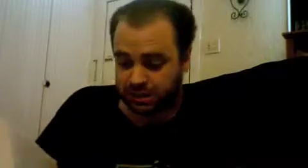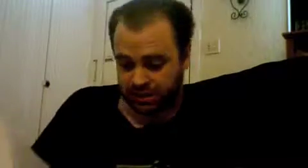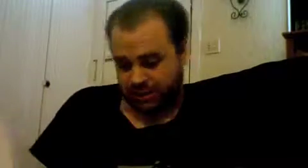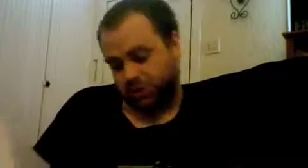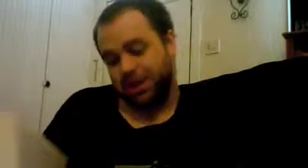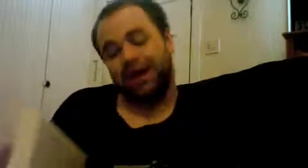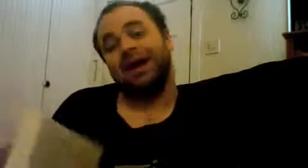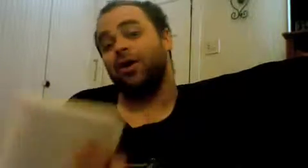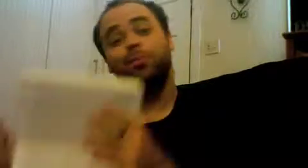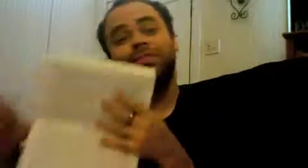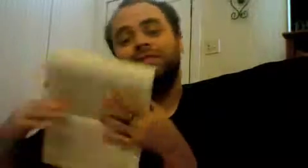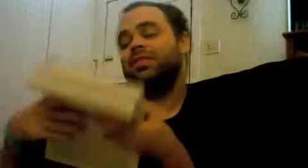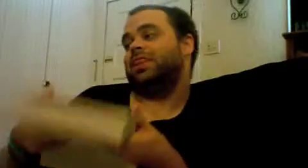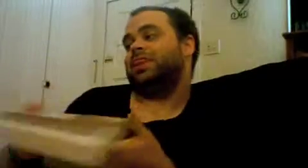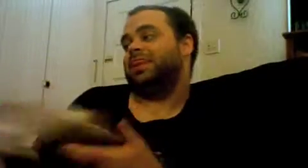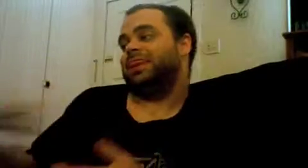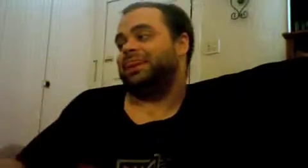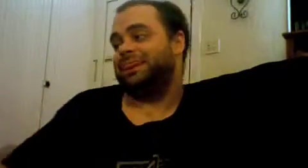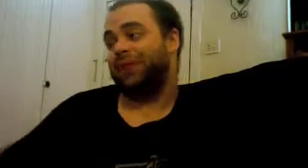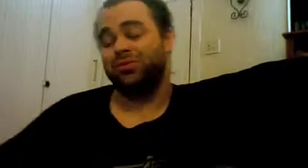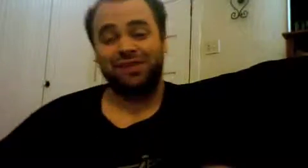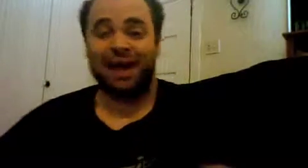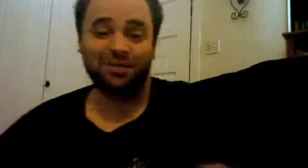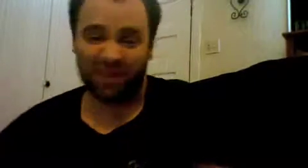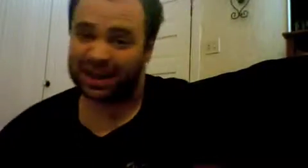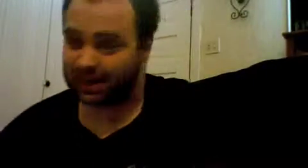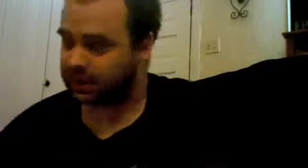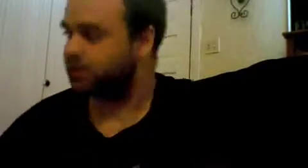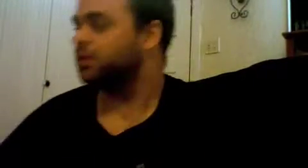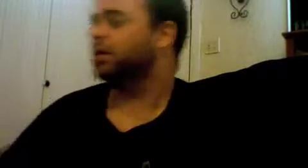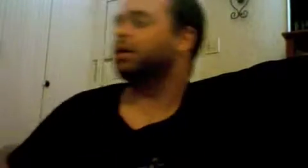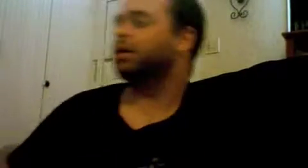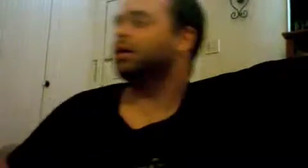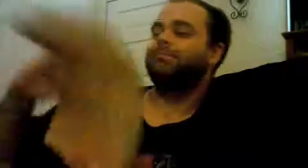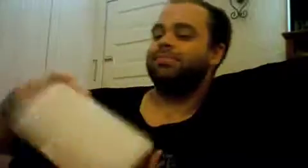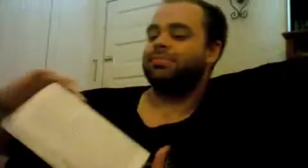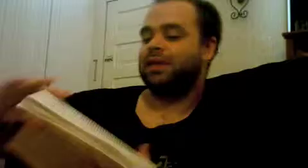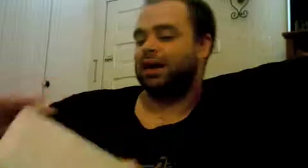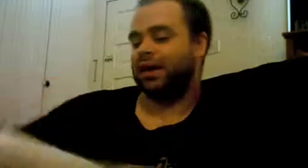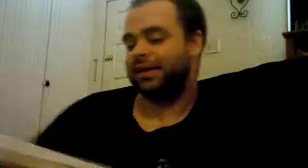so yeah I hope that was edifying and